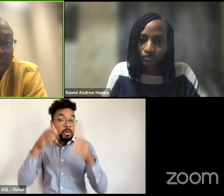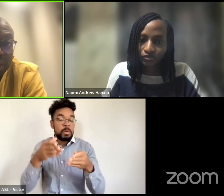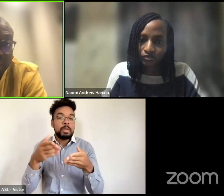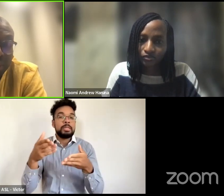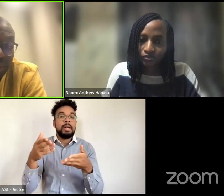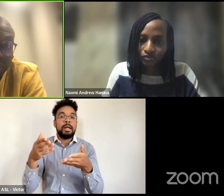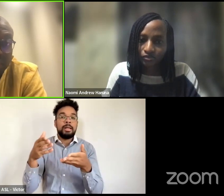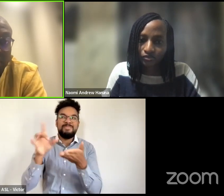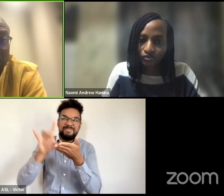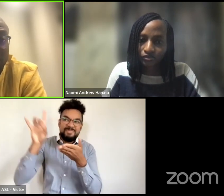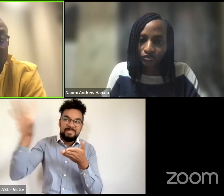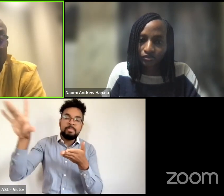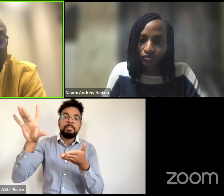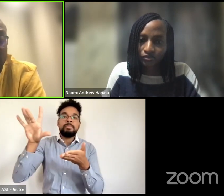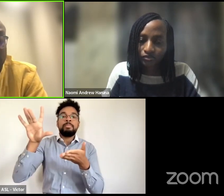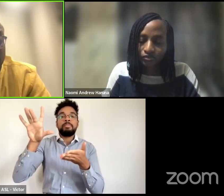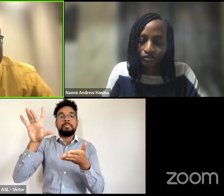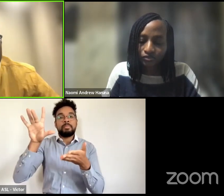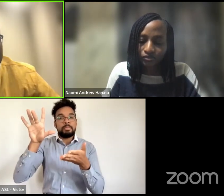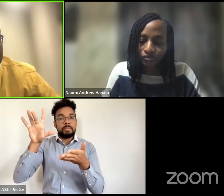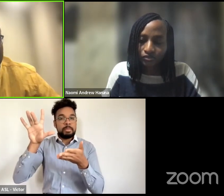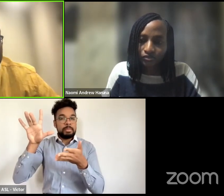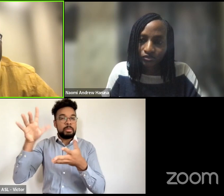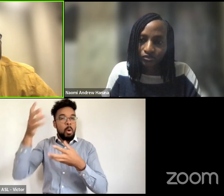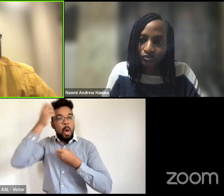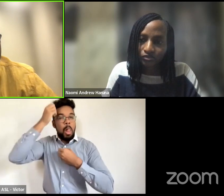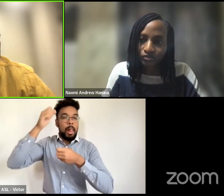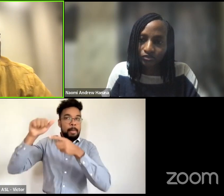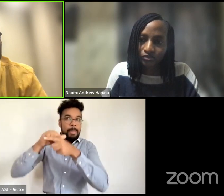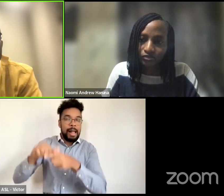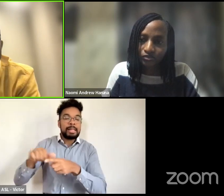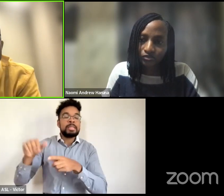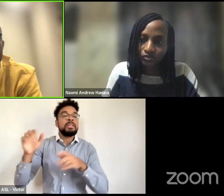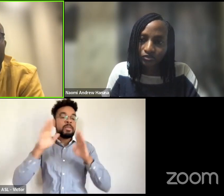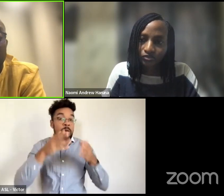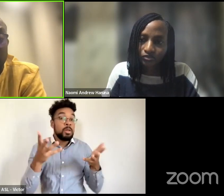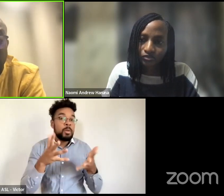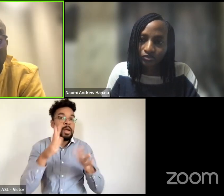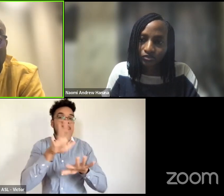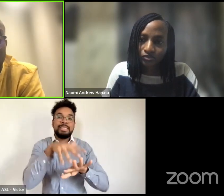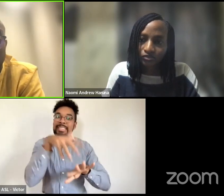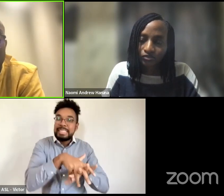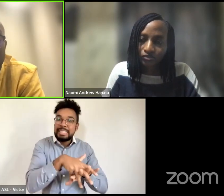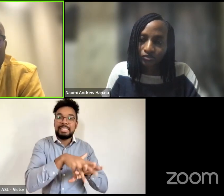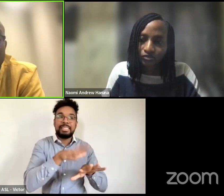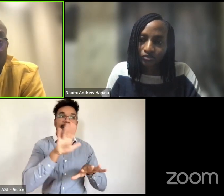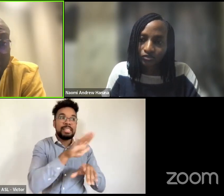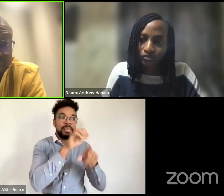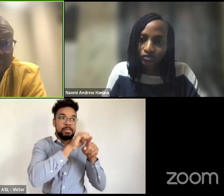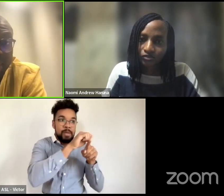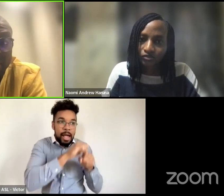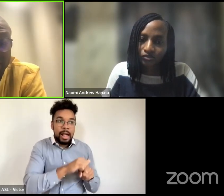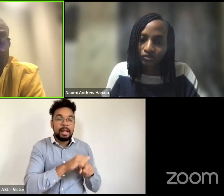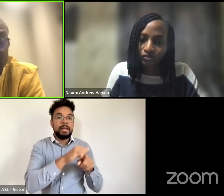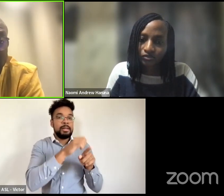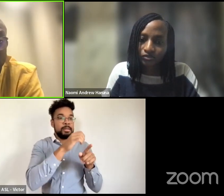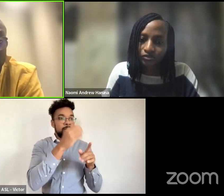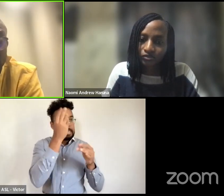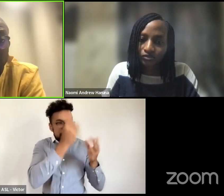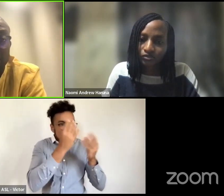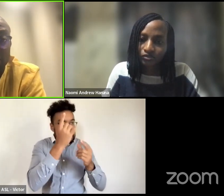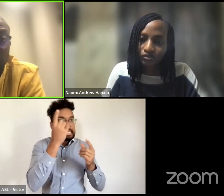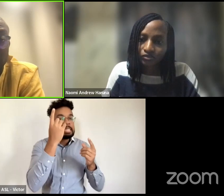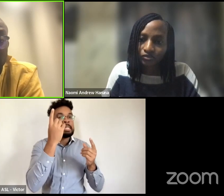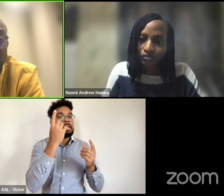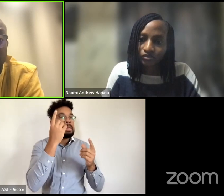or indi or indigenous practices thinking um that are important to changing our mindset